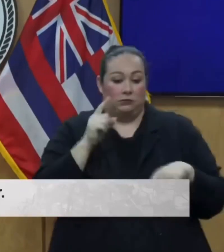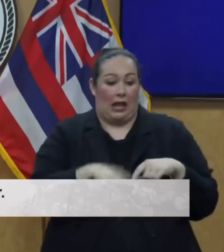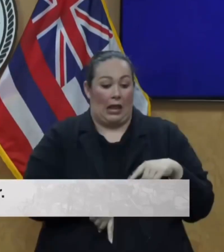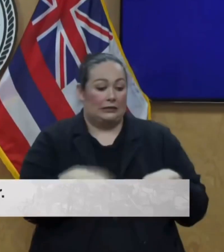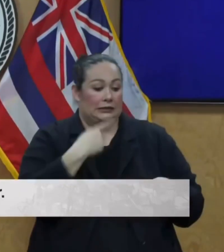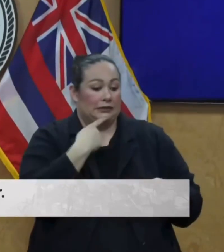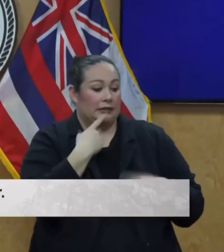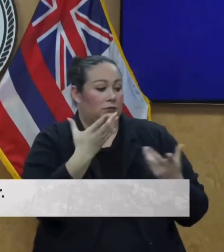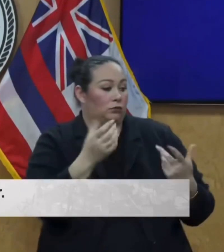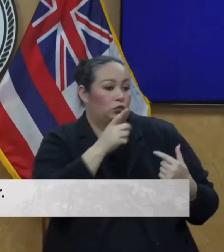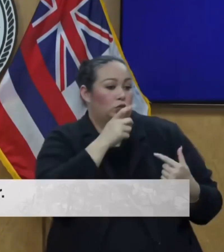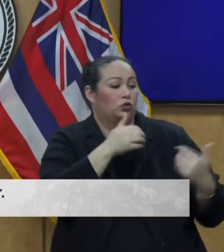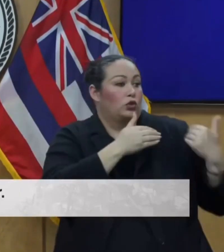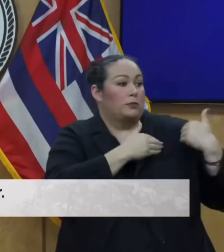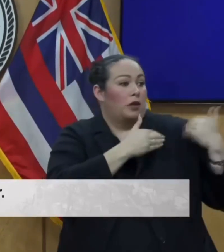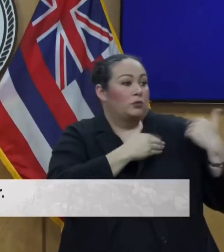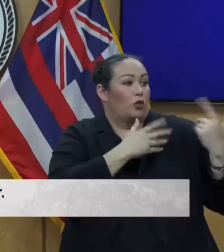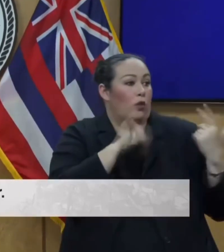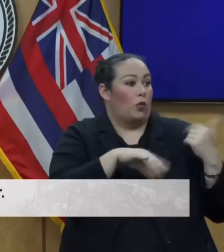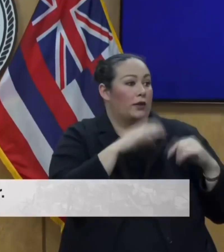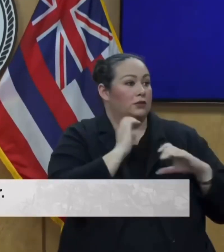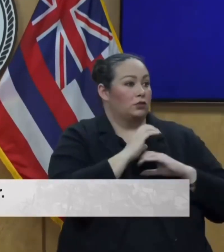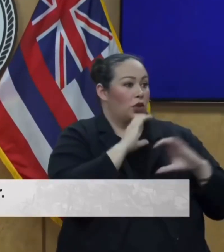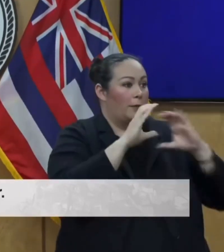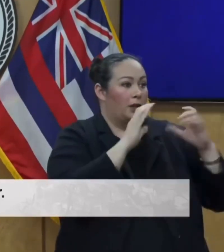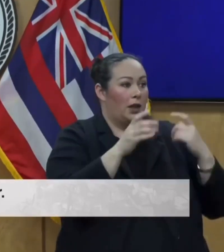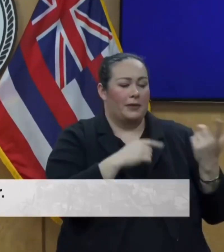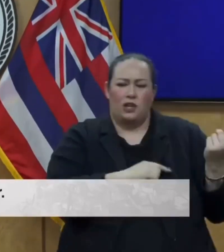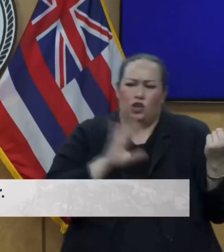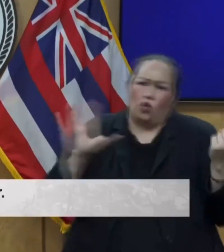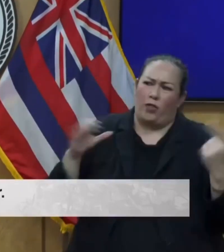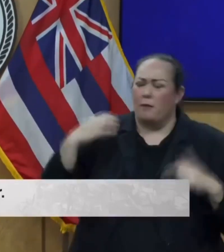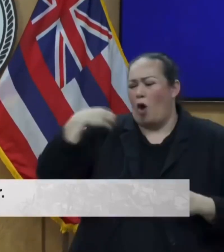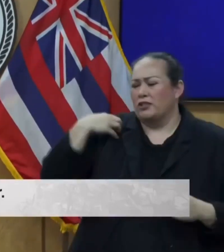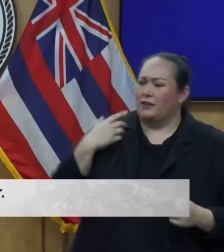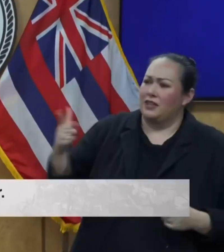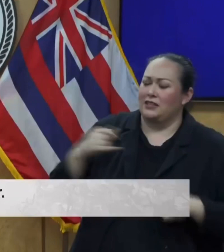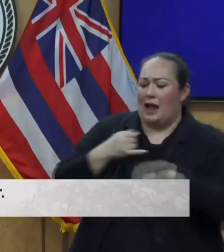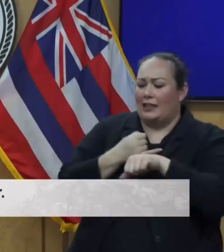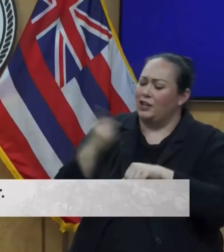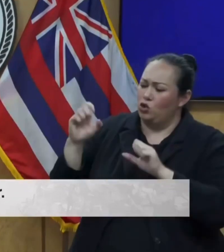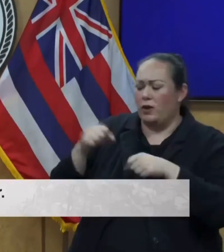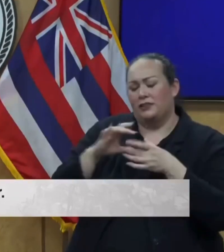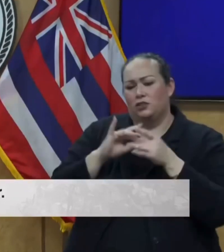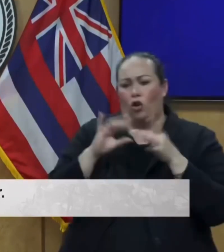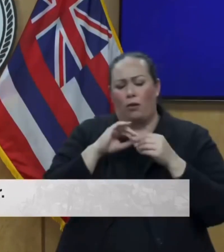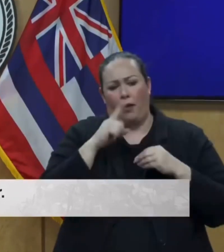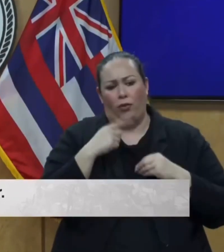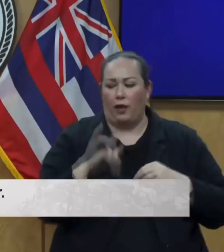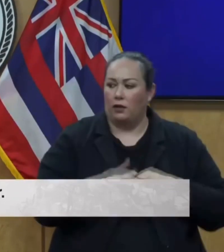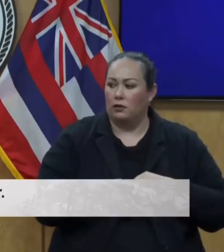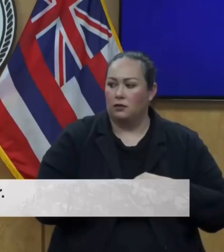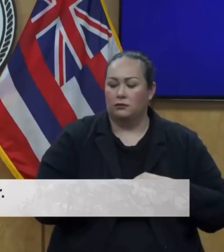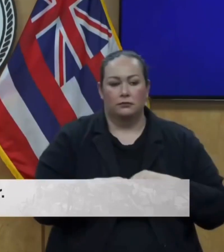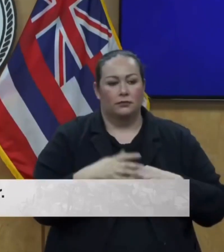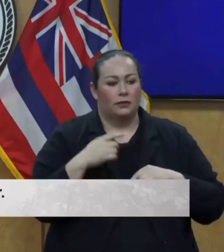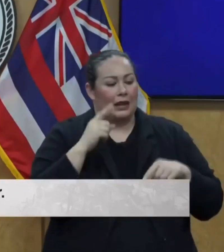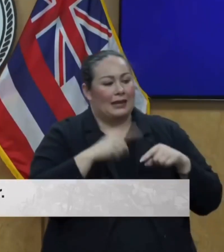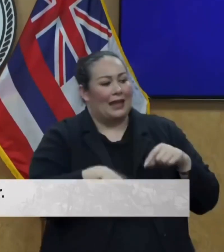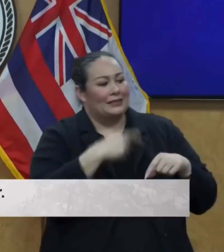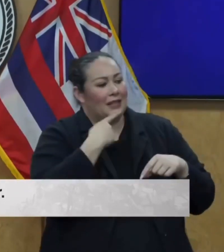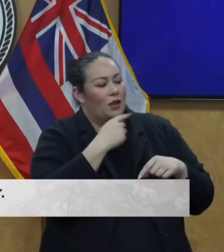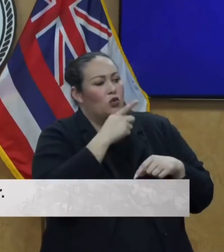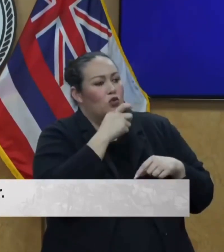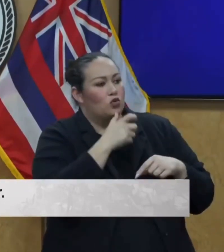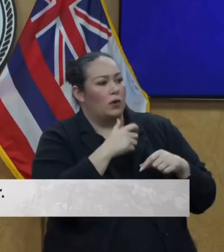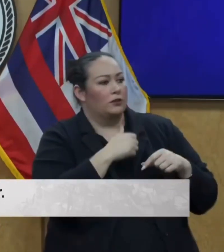Whose responsibility it was to communicate directly with You're boss of this island, so yes, you can speak Can master? No, I'm saying I can't say who was responsible for